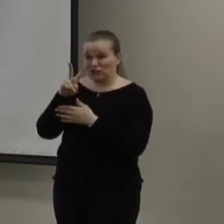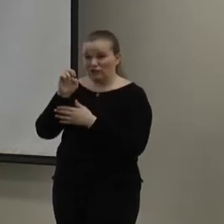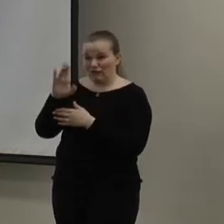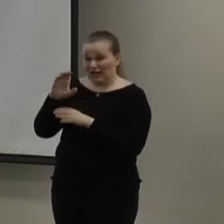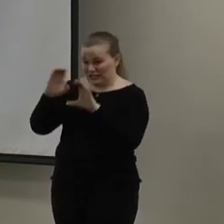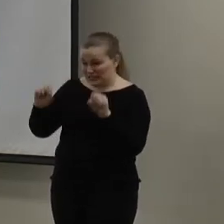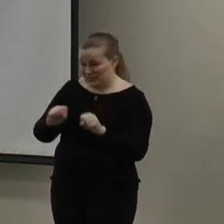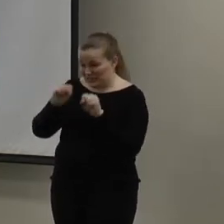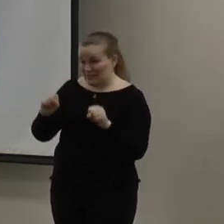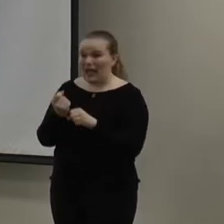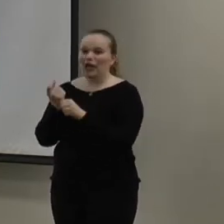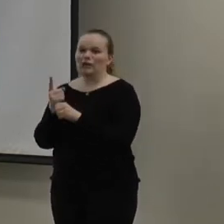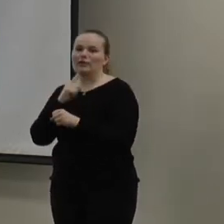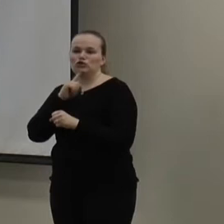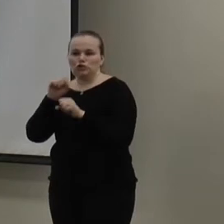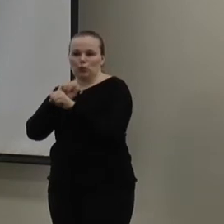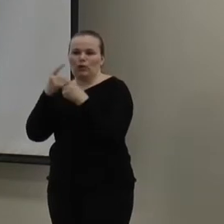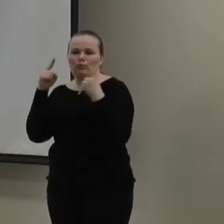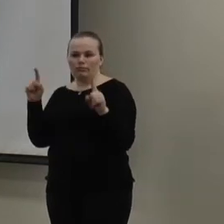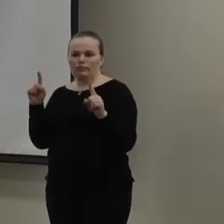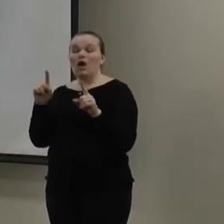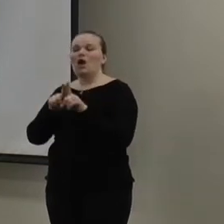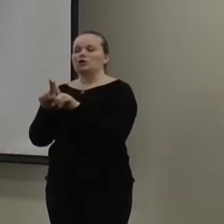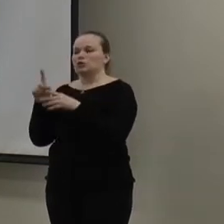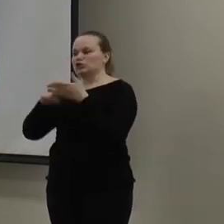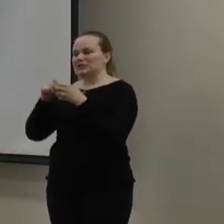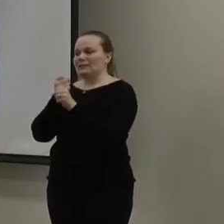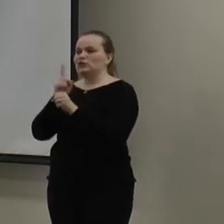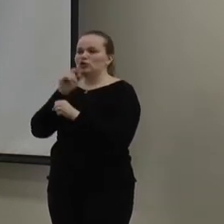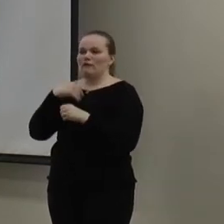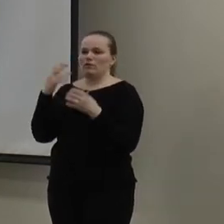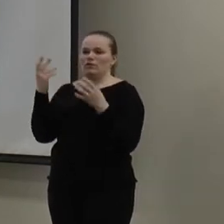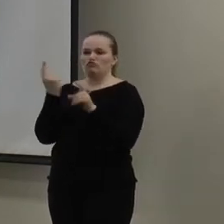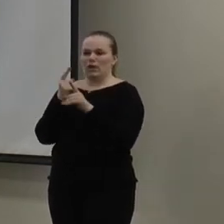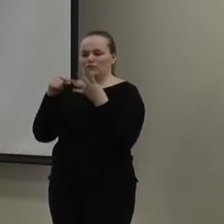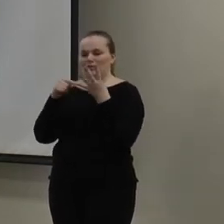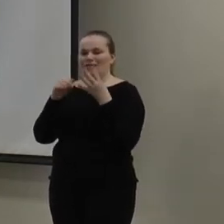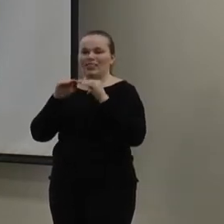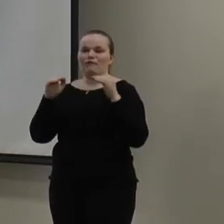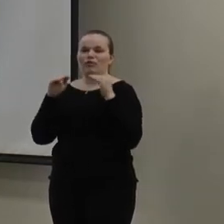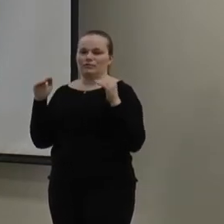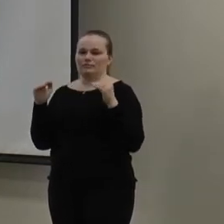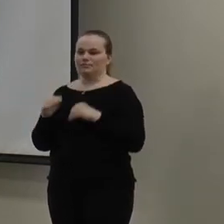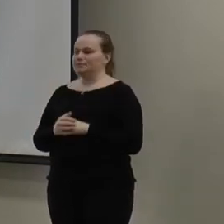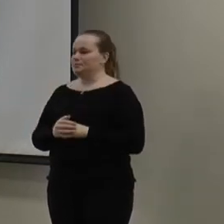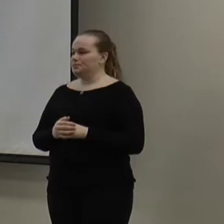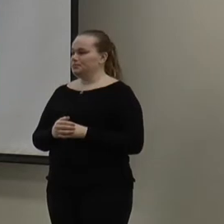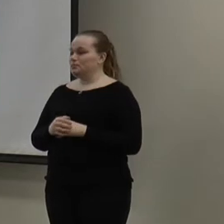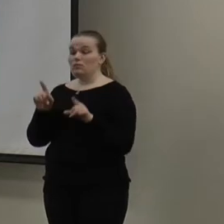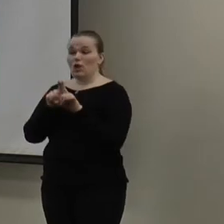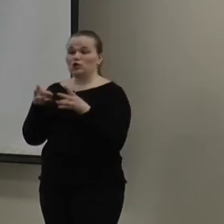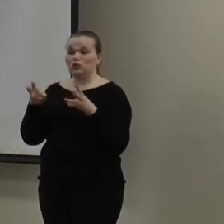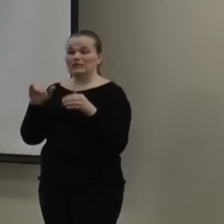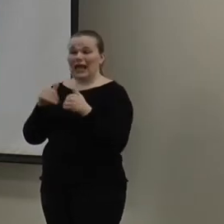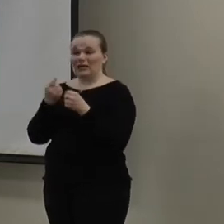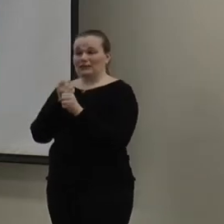annually. Just make sure it's in good repair. And they'll also check to make sure that you have an appropriate refrigerant level. So, also, ways to keep your